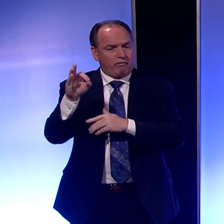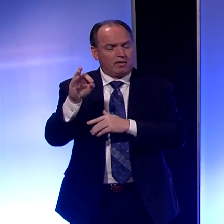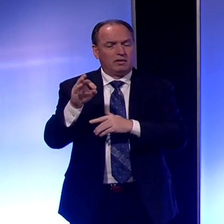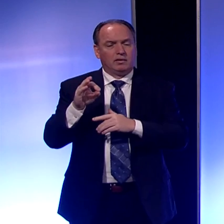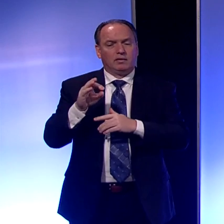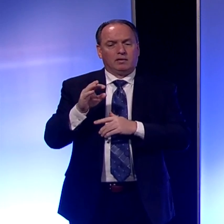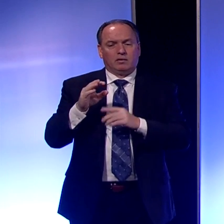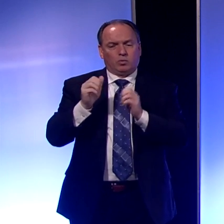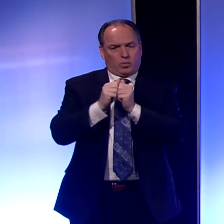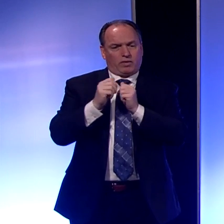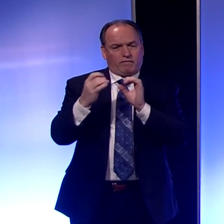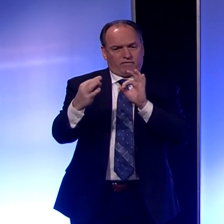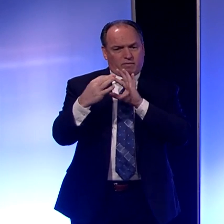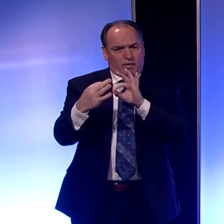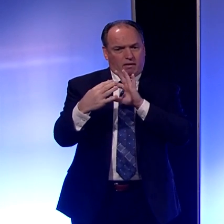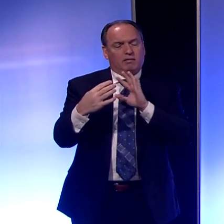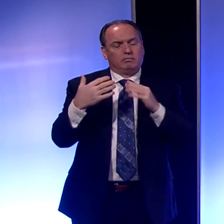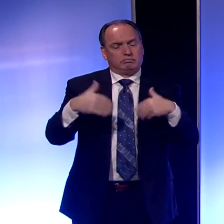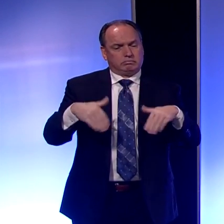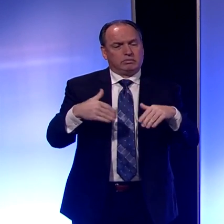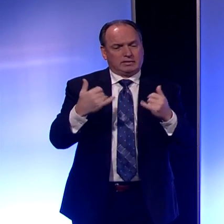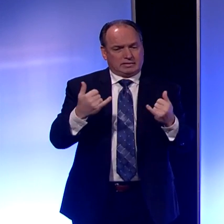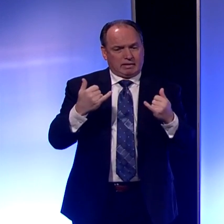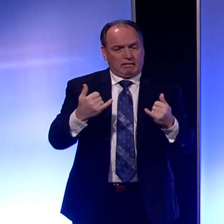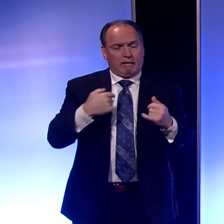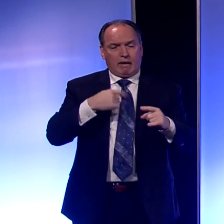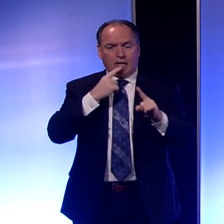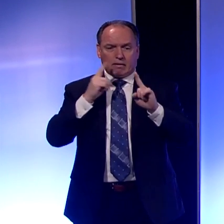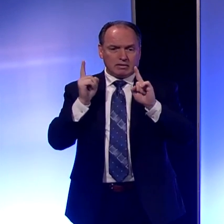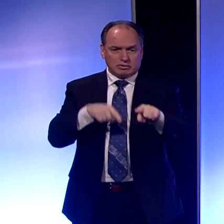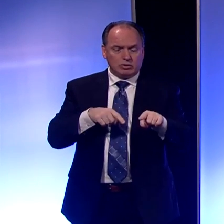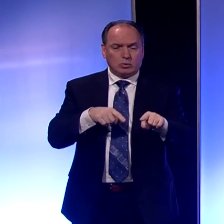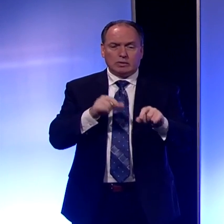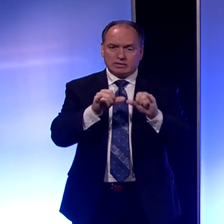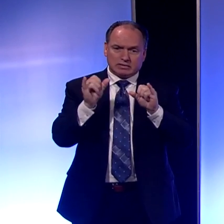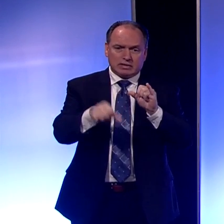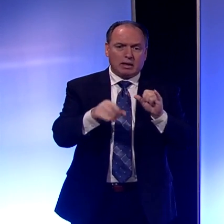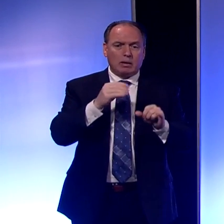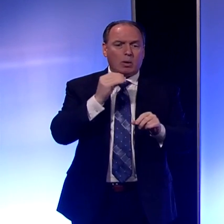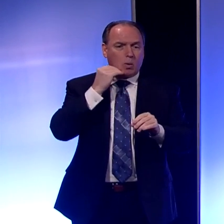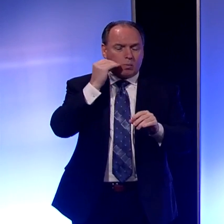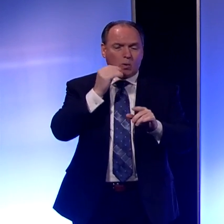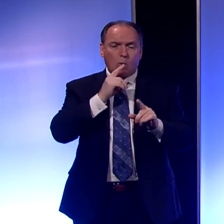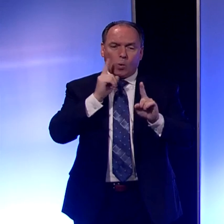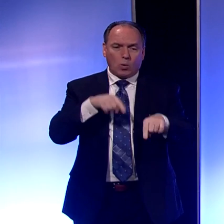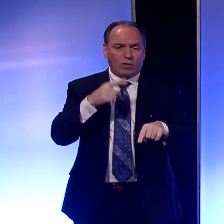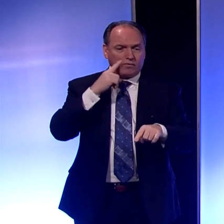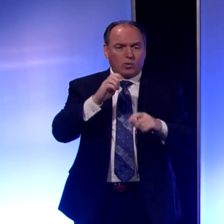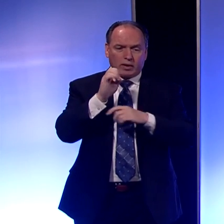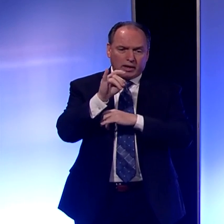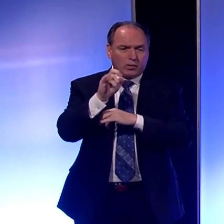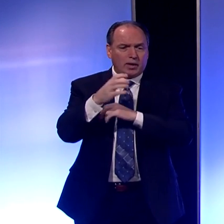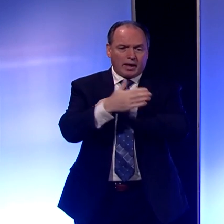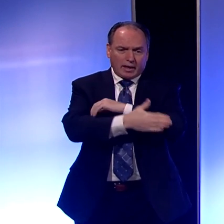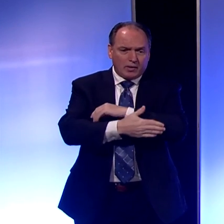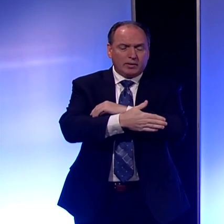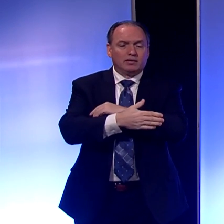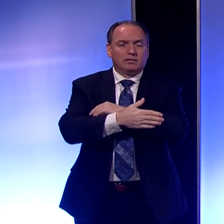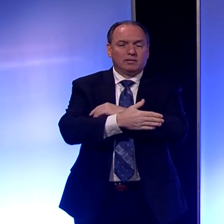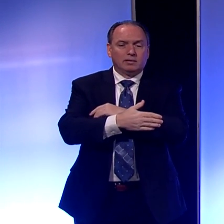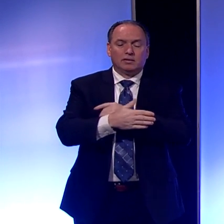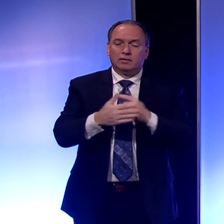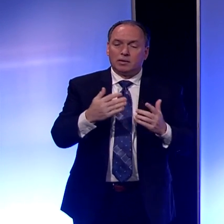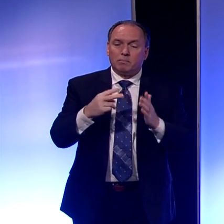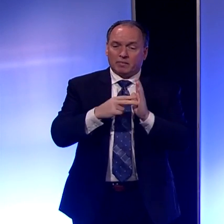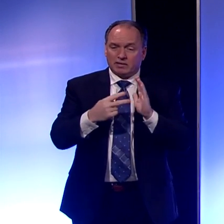feedback, today I am issuing a stay-at-home order for Erie County to do what is